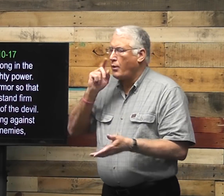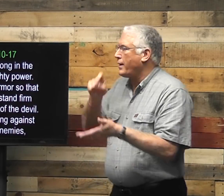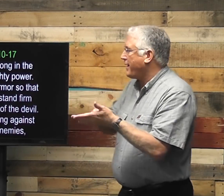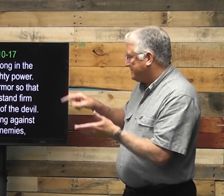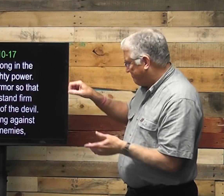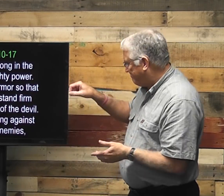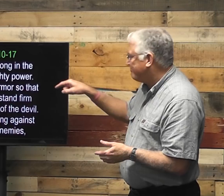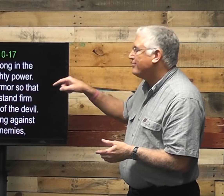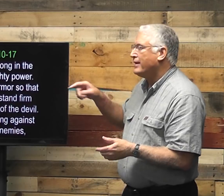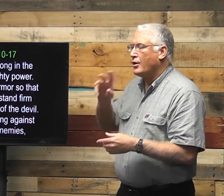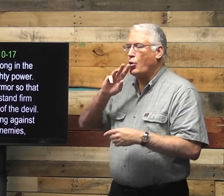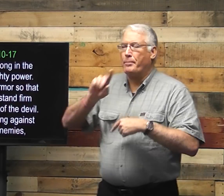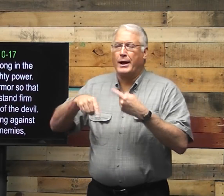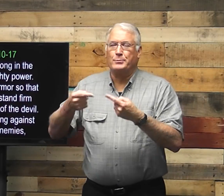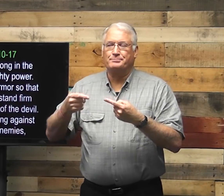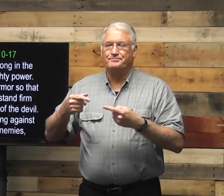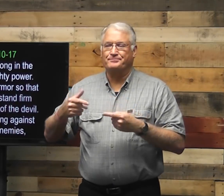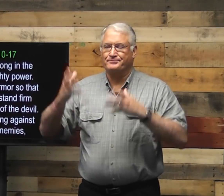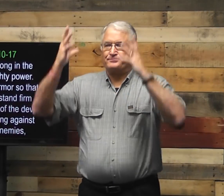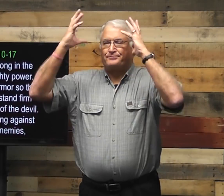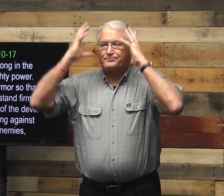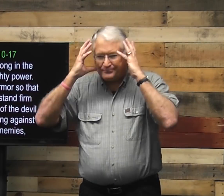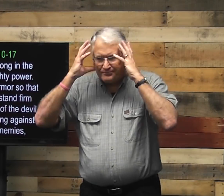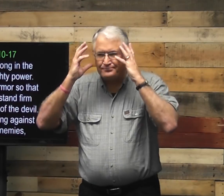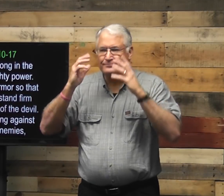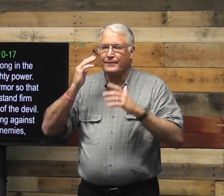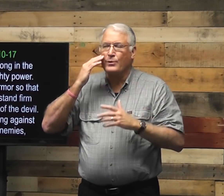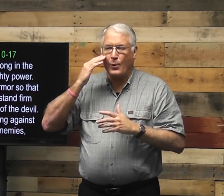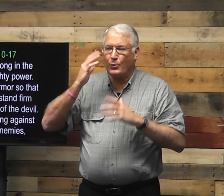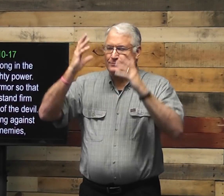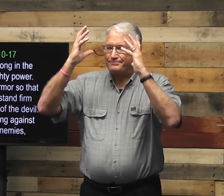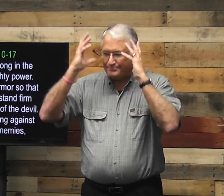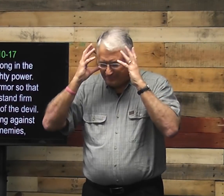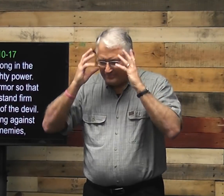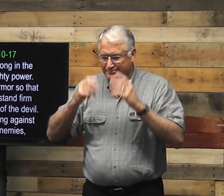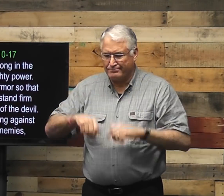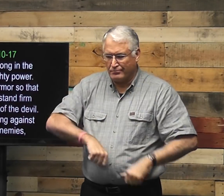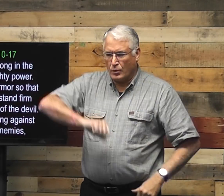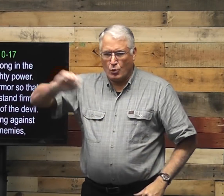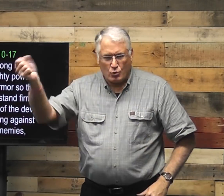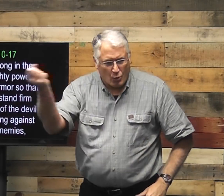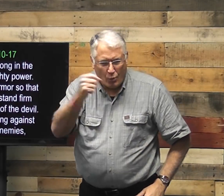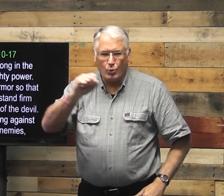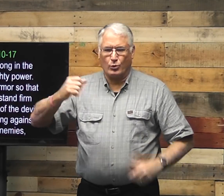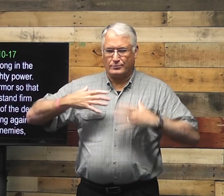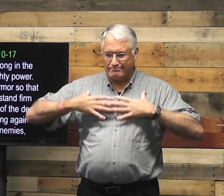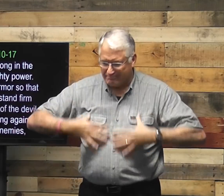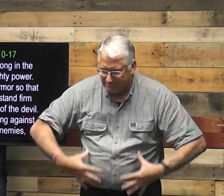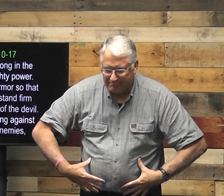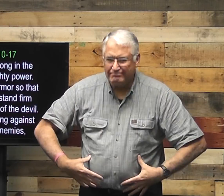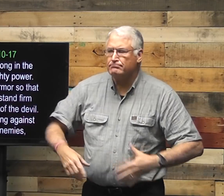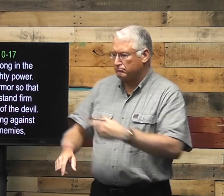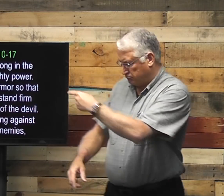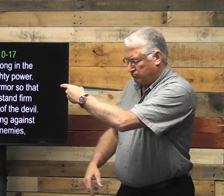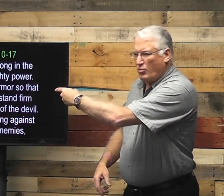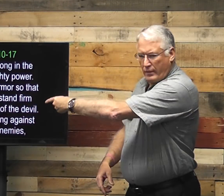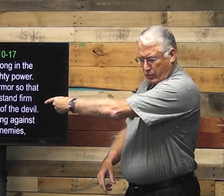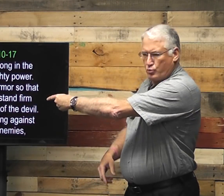You will realize or notice, you know, the armor, the sword